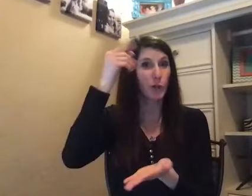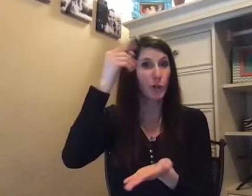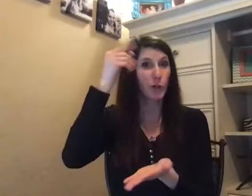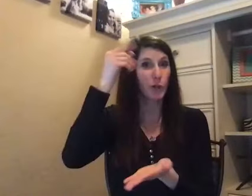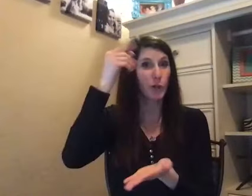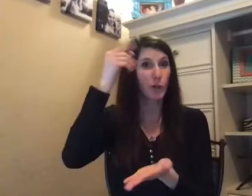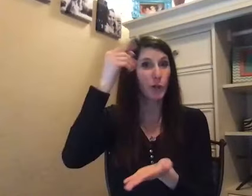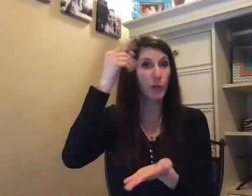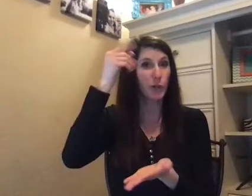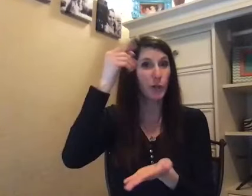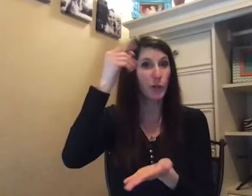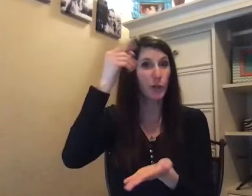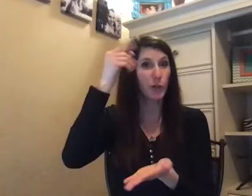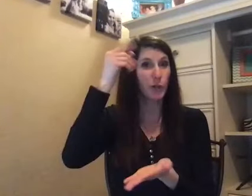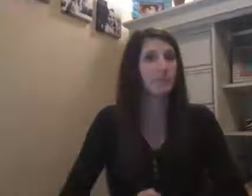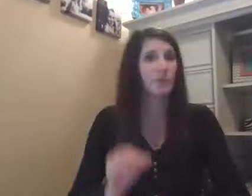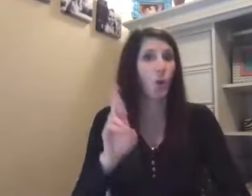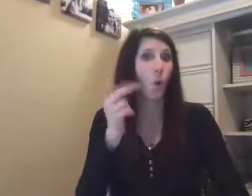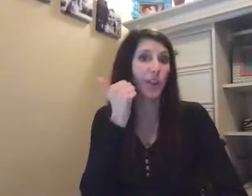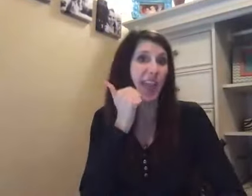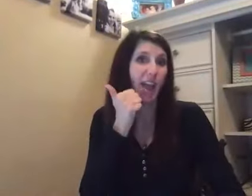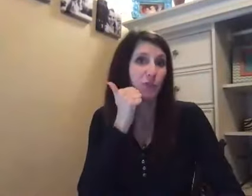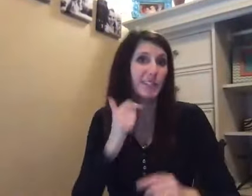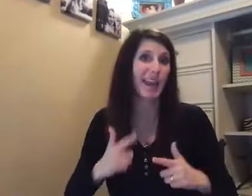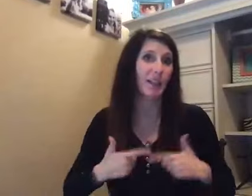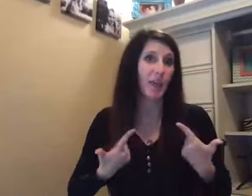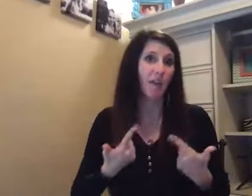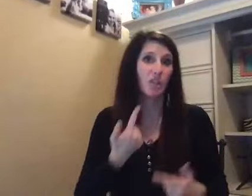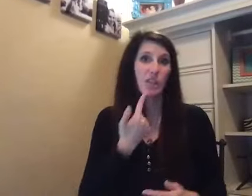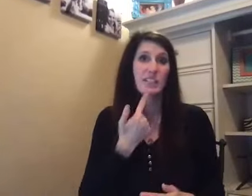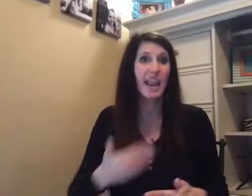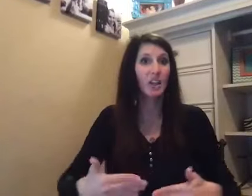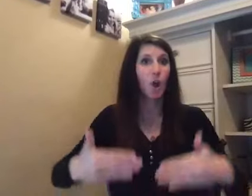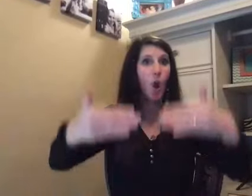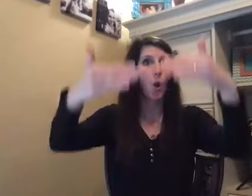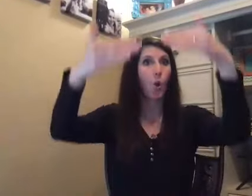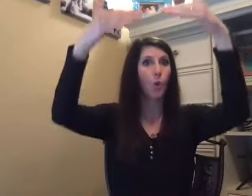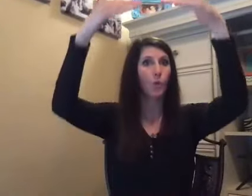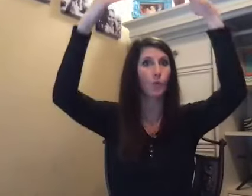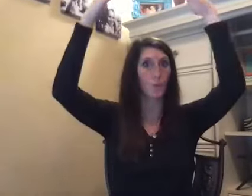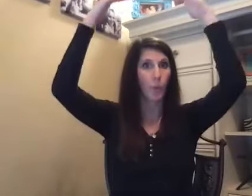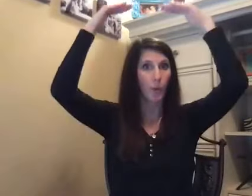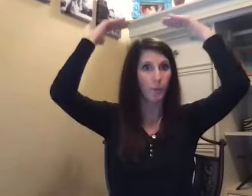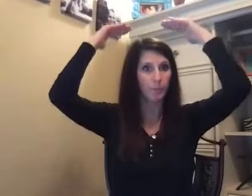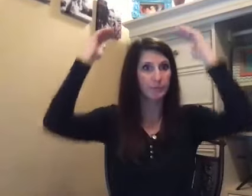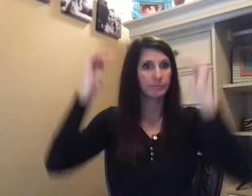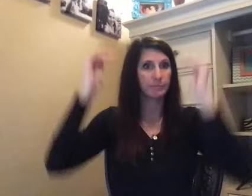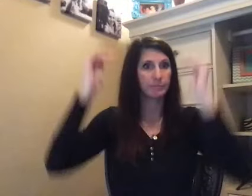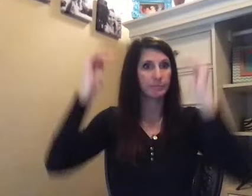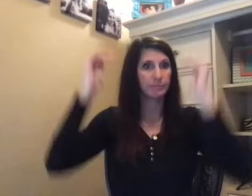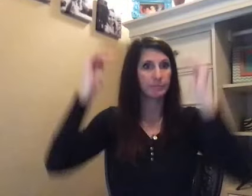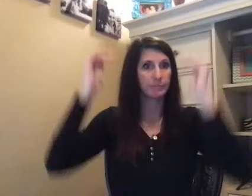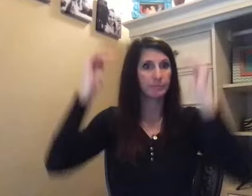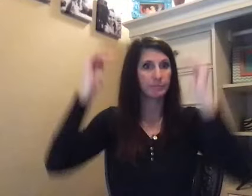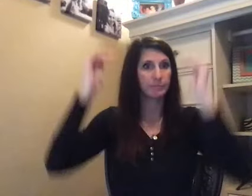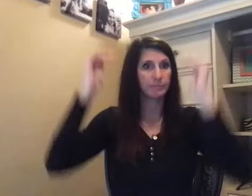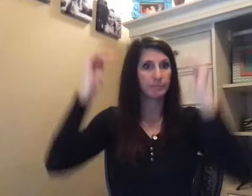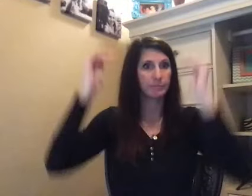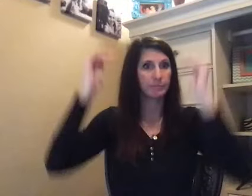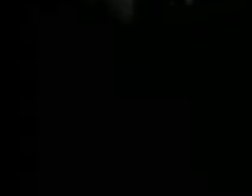style, or everyday life, you can say overwhelmed, that's fine, my